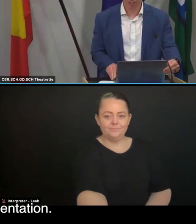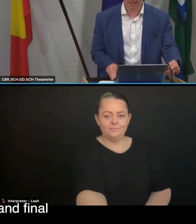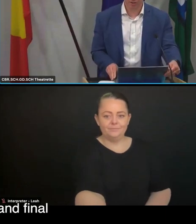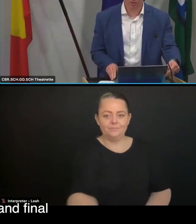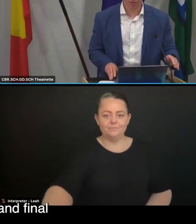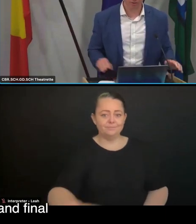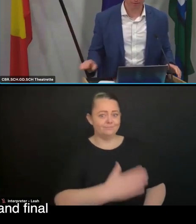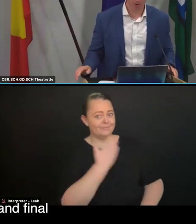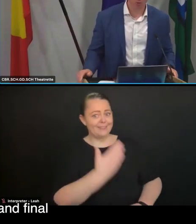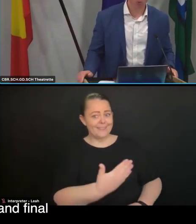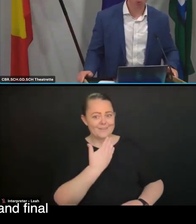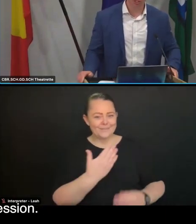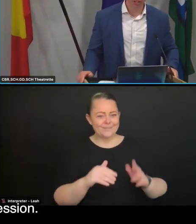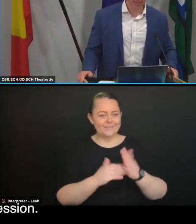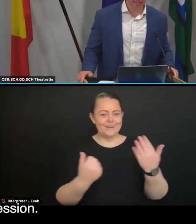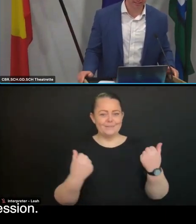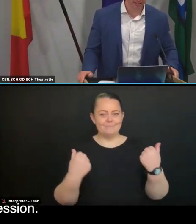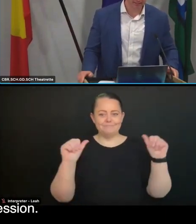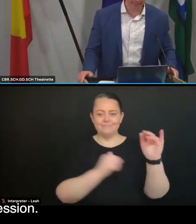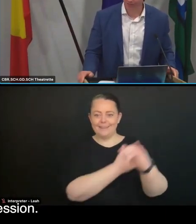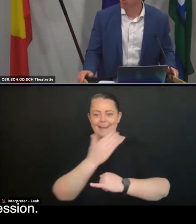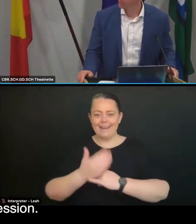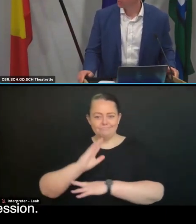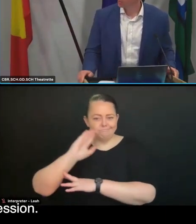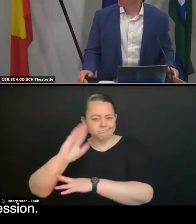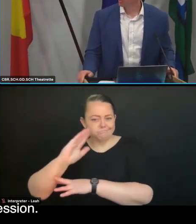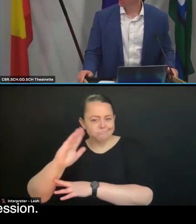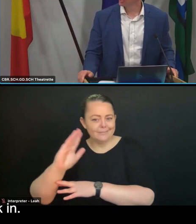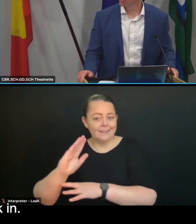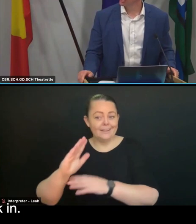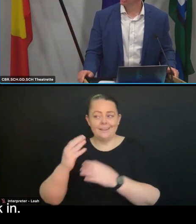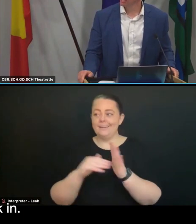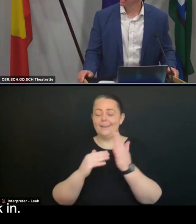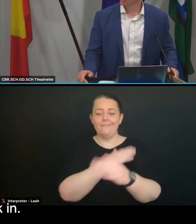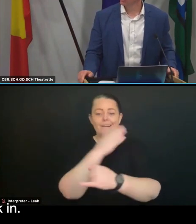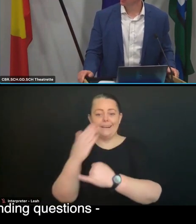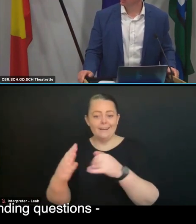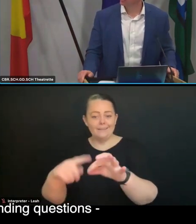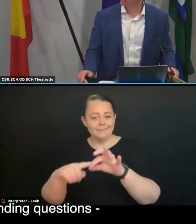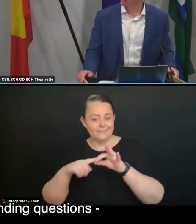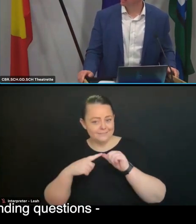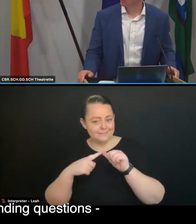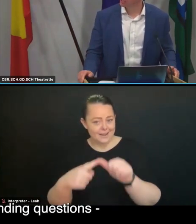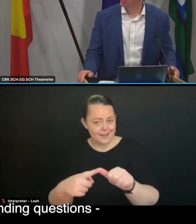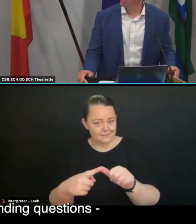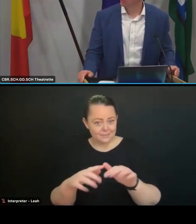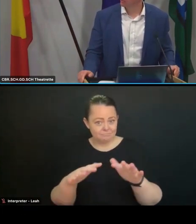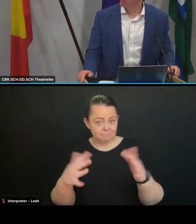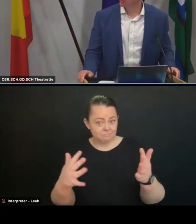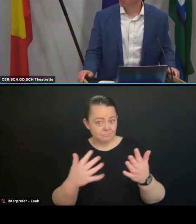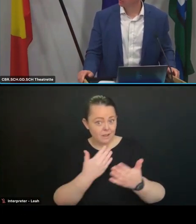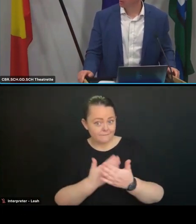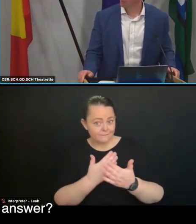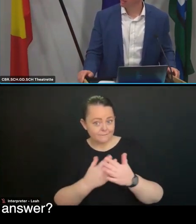We've reached our third and final question and answer session. So I might just check in. Andrew, have we got some outstanding questions? Oh,